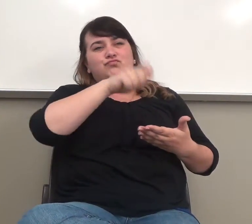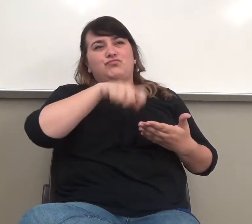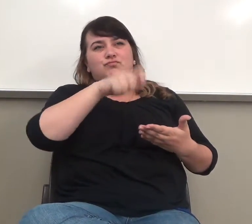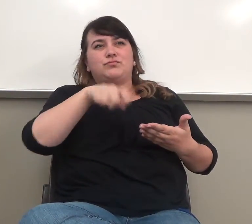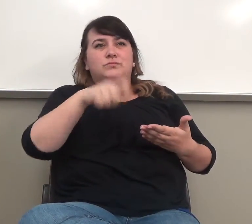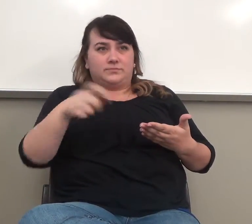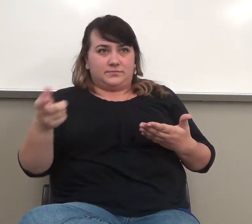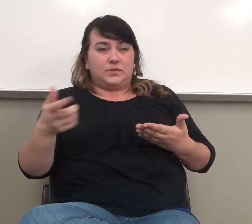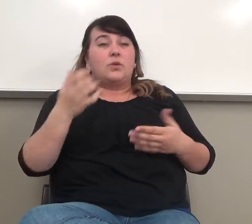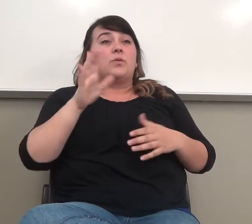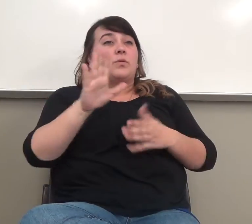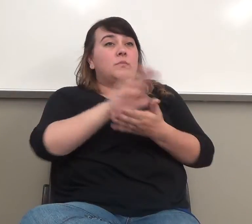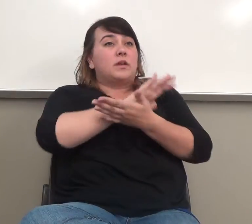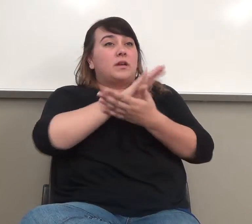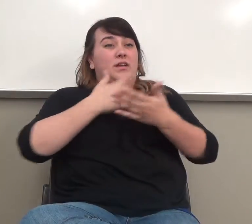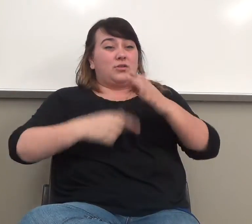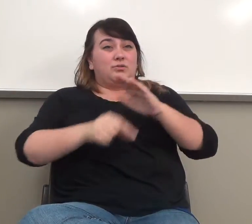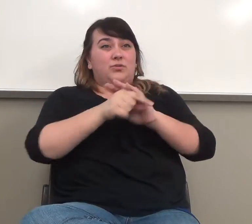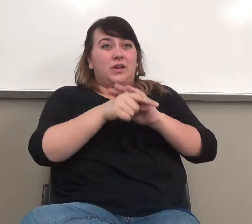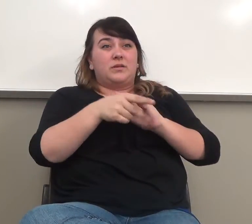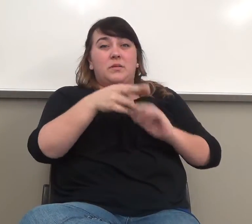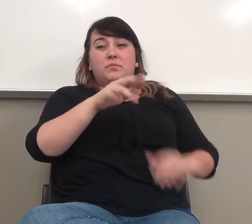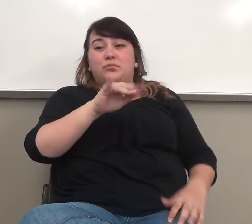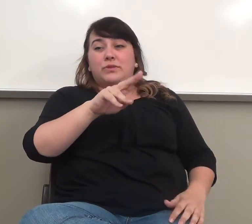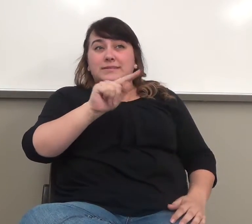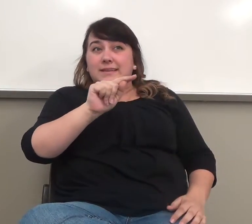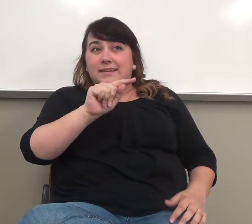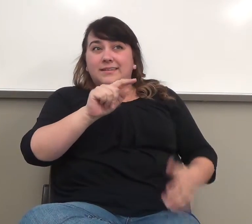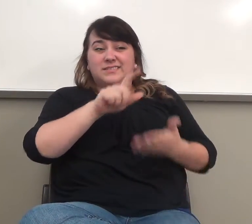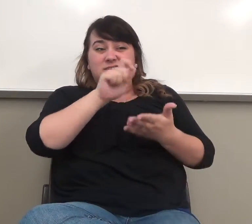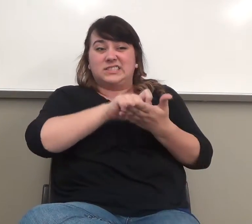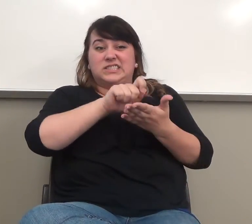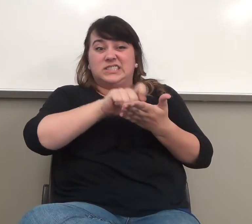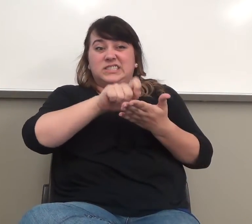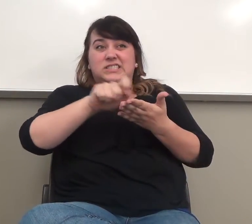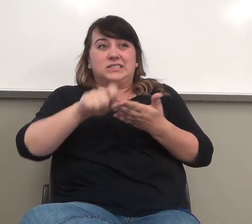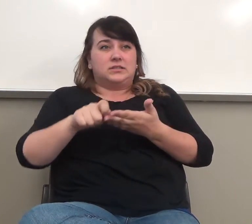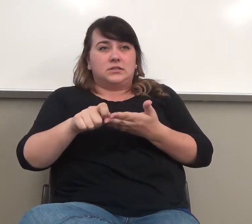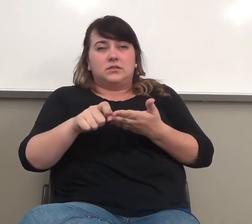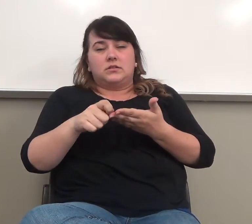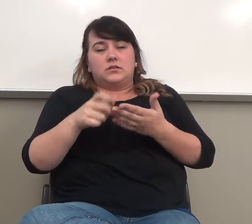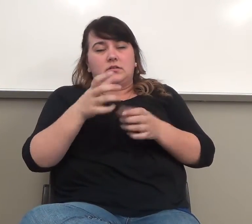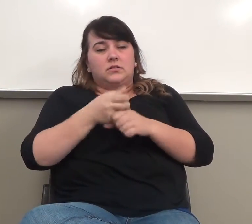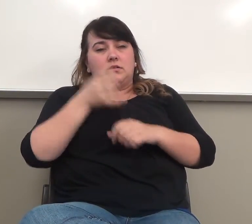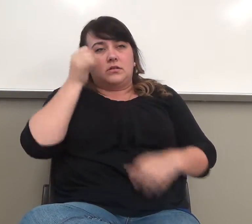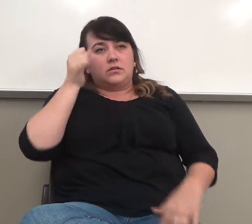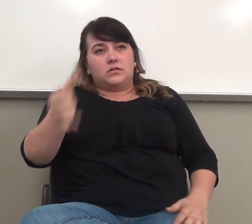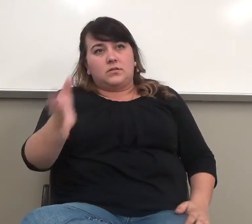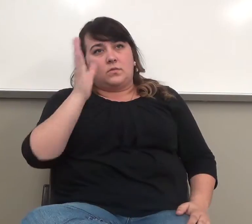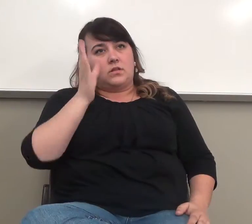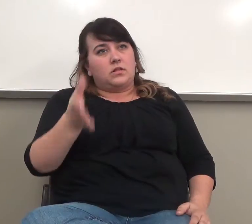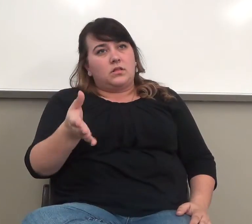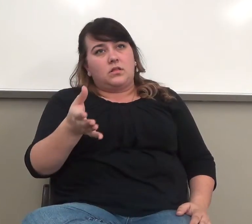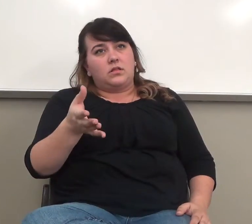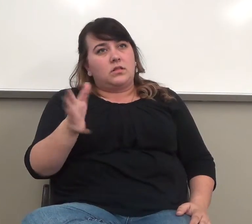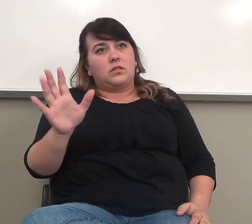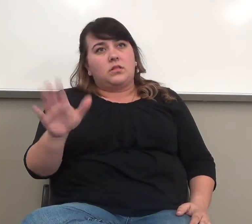and print, I'm never going to get them done, okay? So I think my